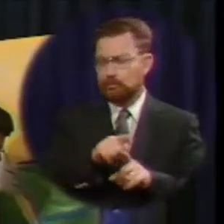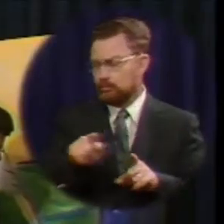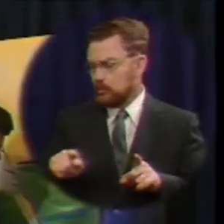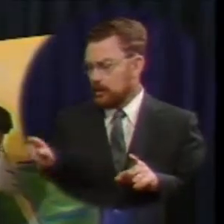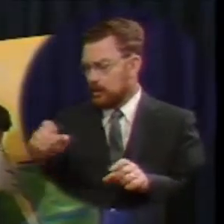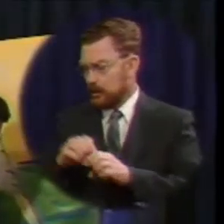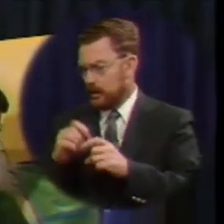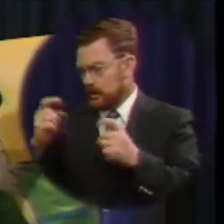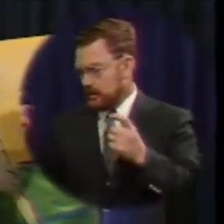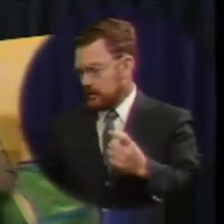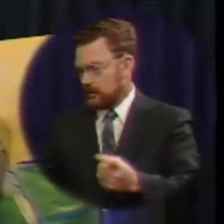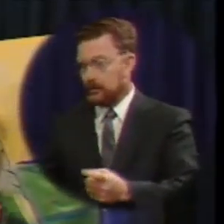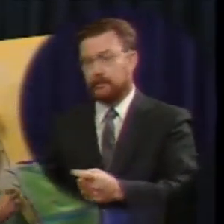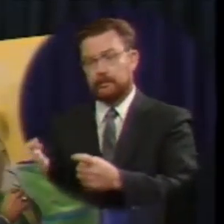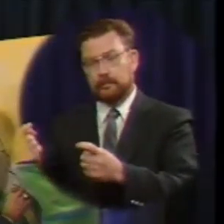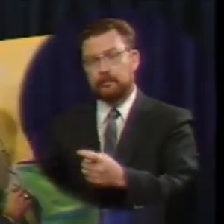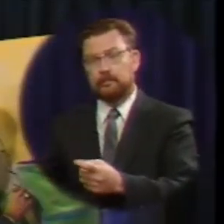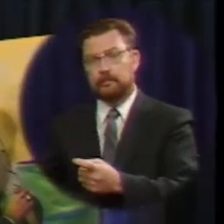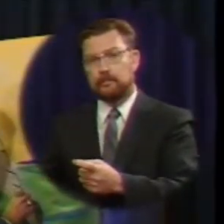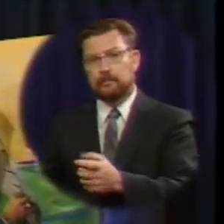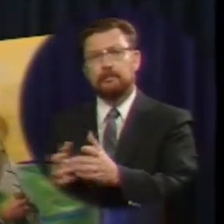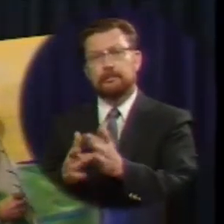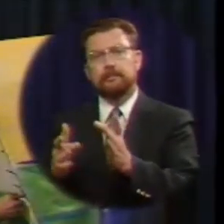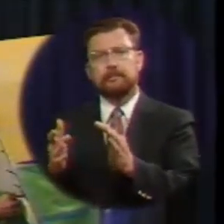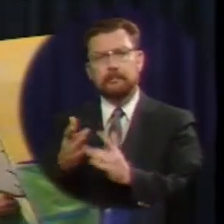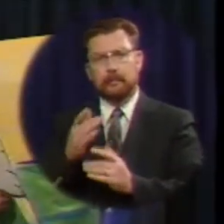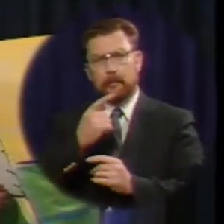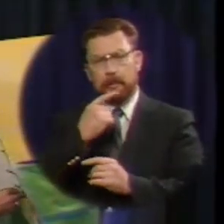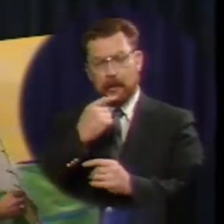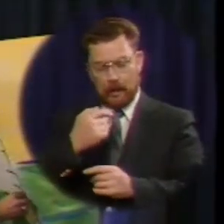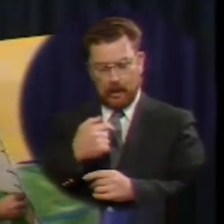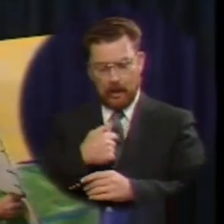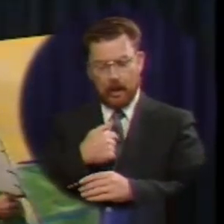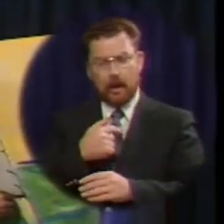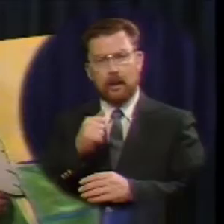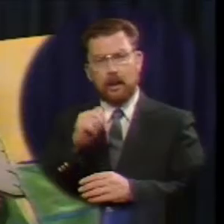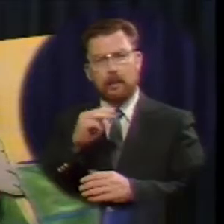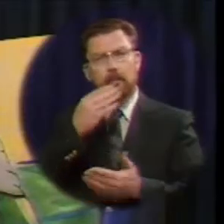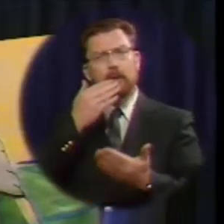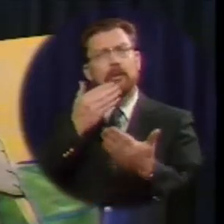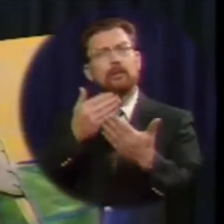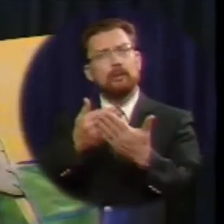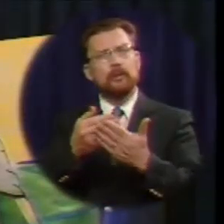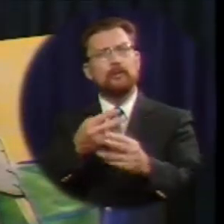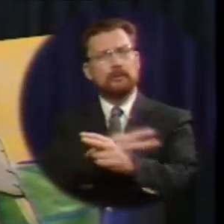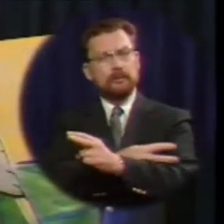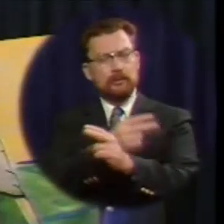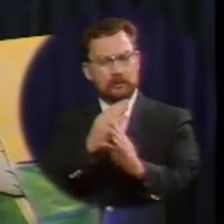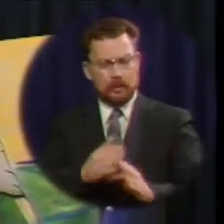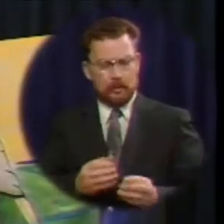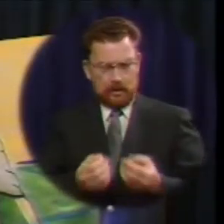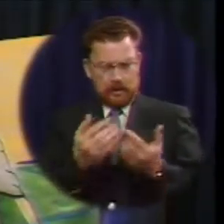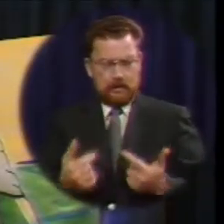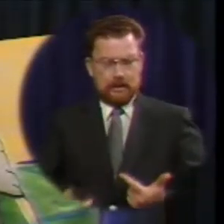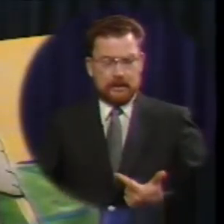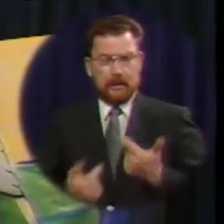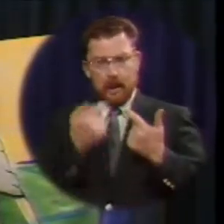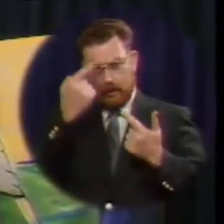wilderness of sin jesus said i am the good shepherd the good shepherd gives his life for his sheep